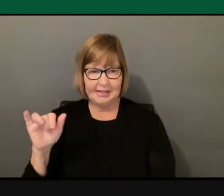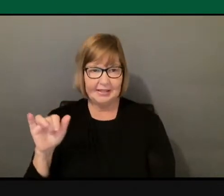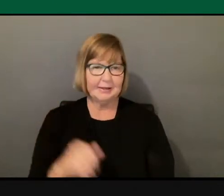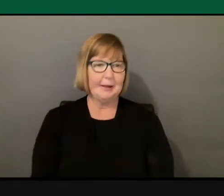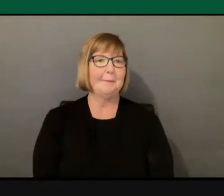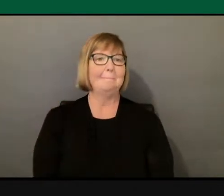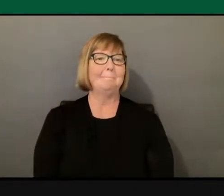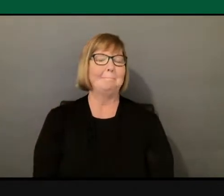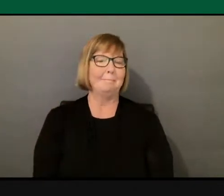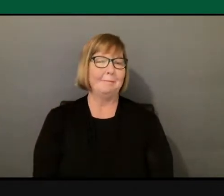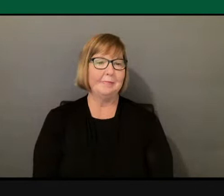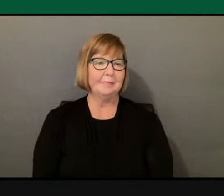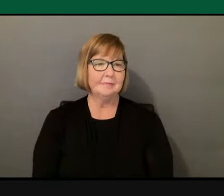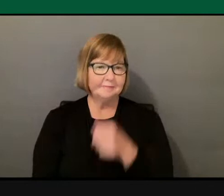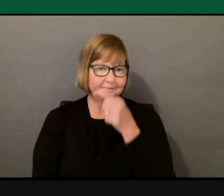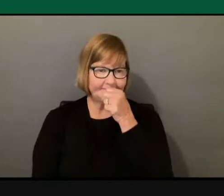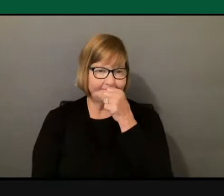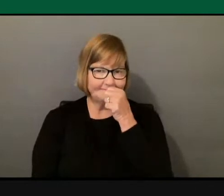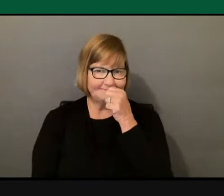Hi, everyone.